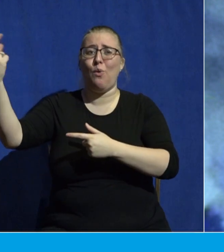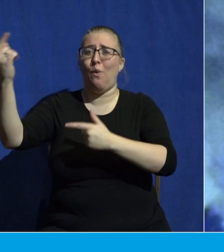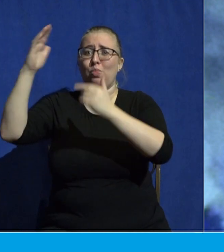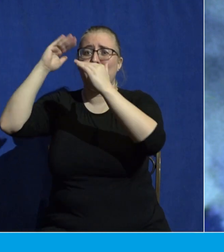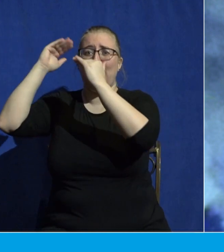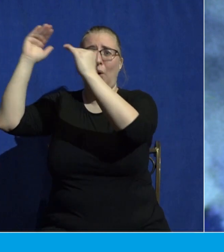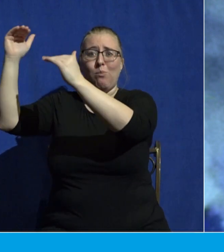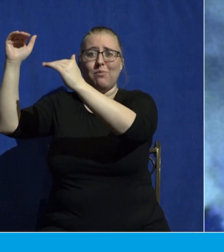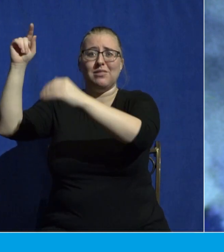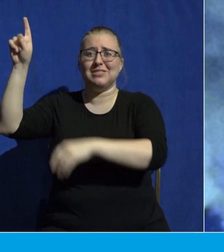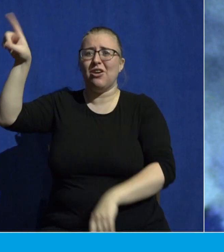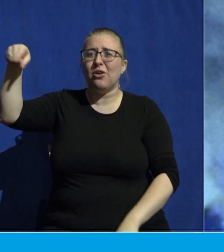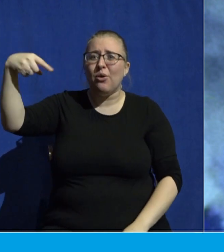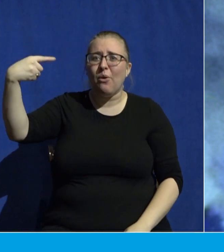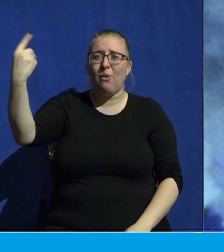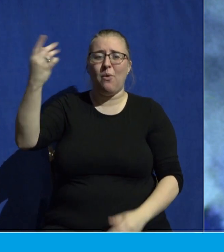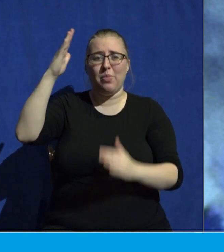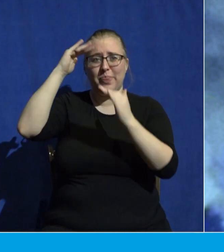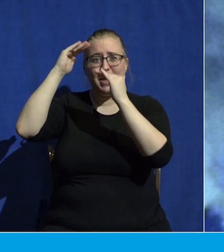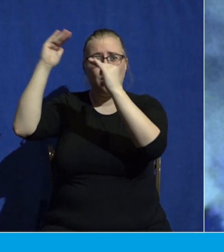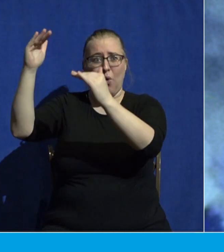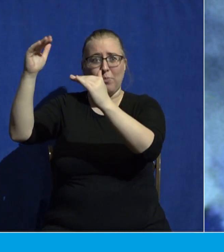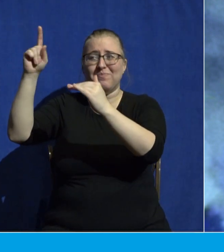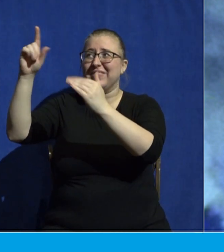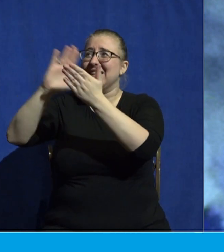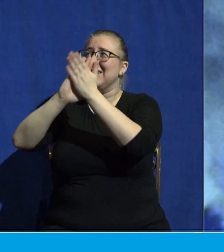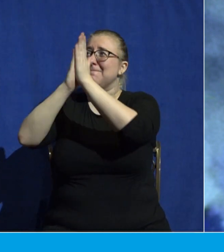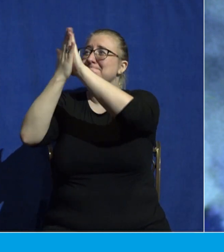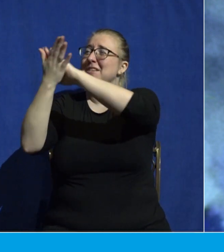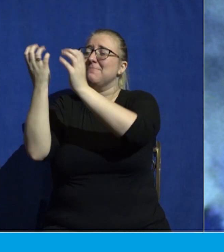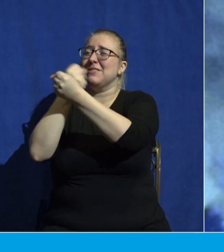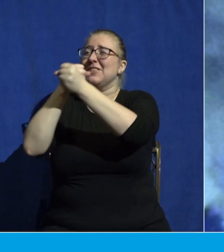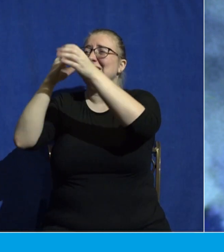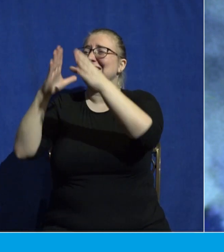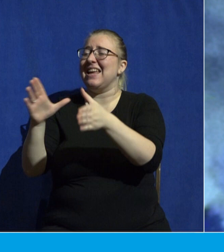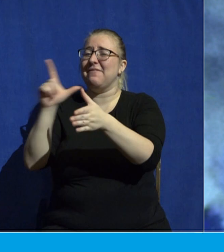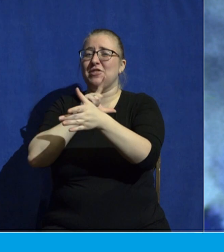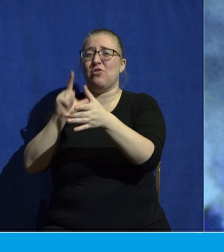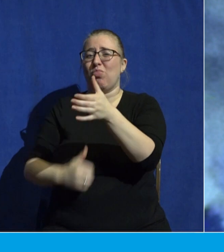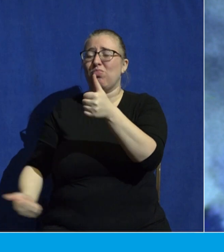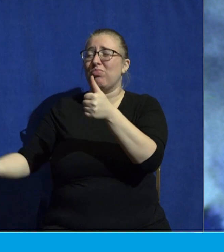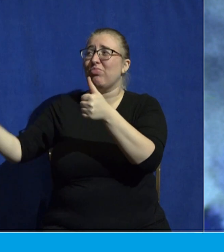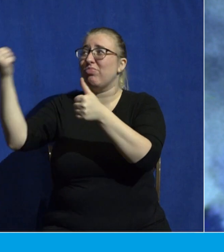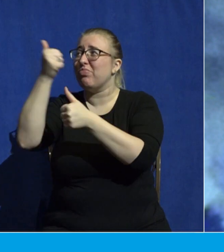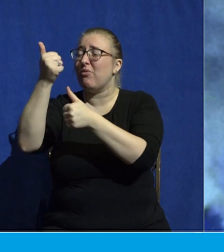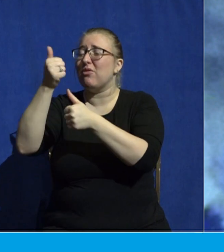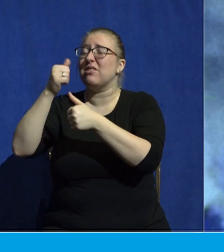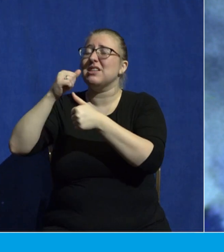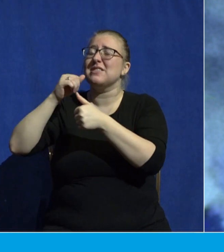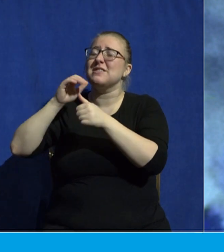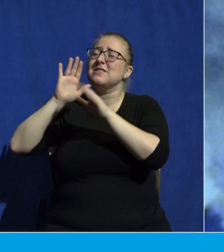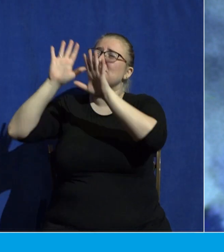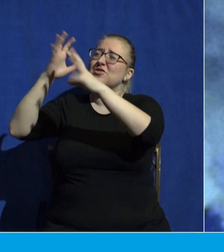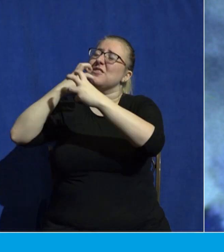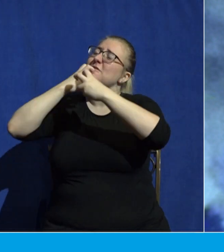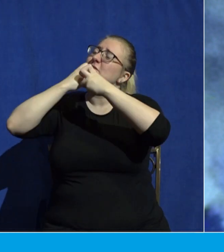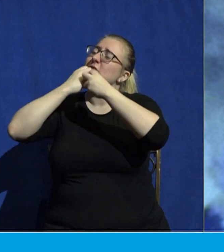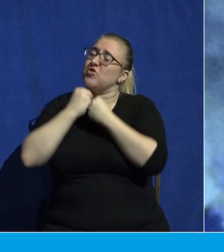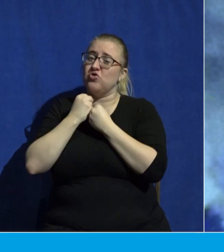only hope. And he becomes our Savior, our Lord. He becomes the greatest treasure of your